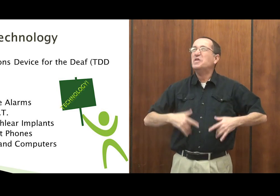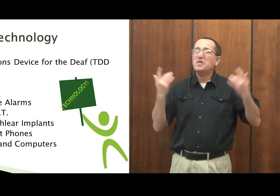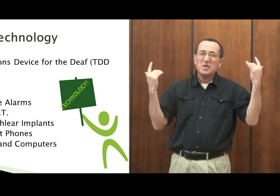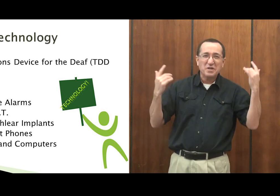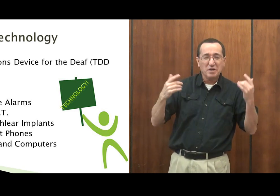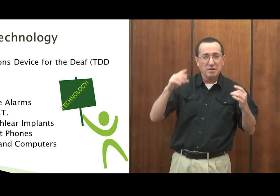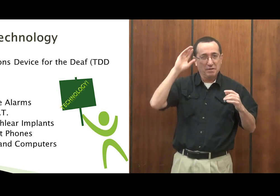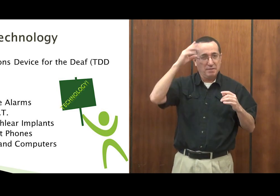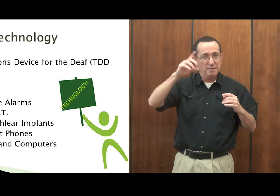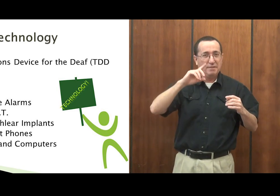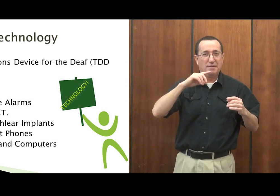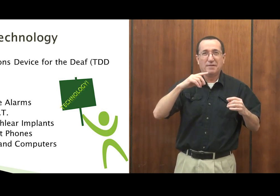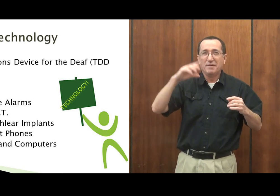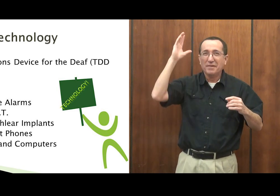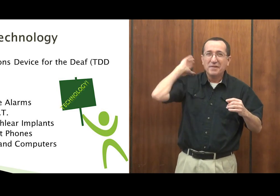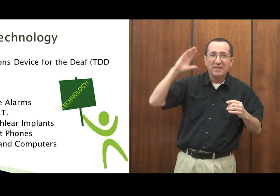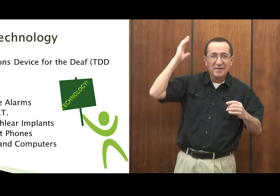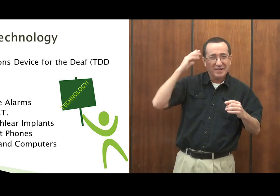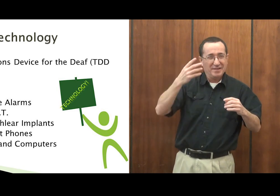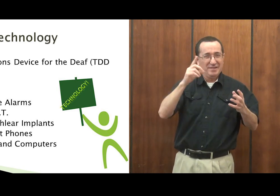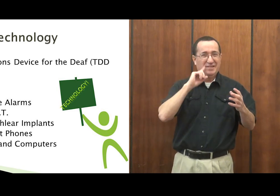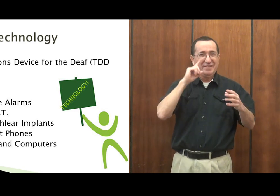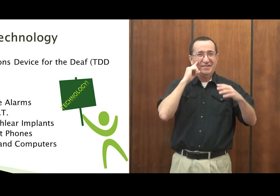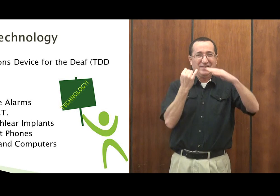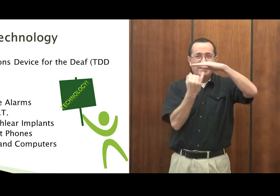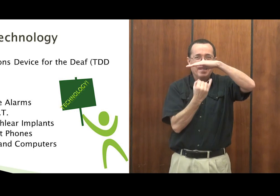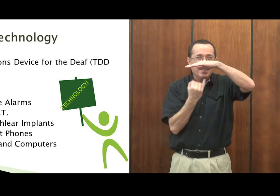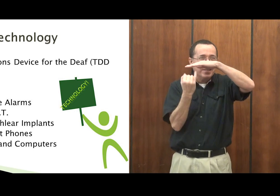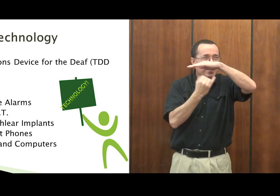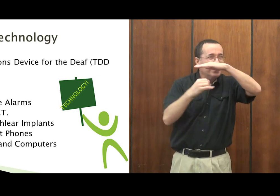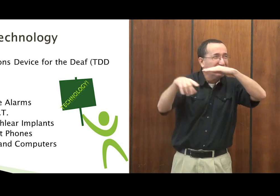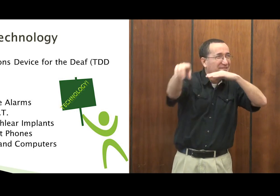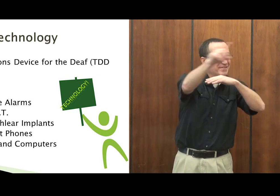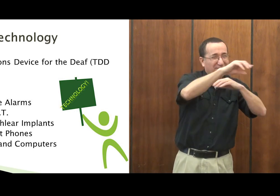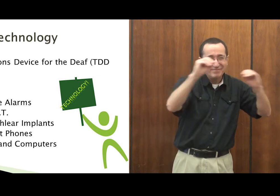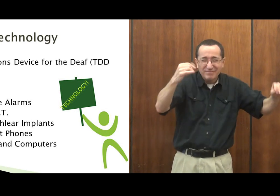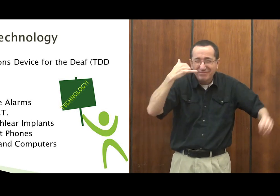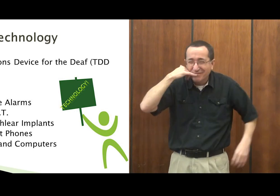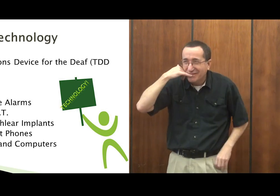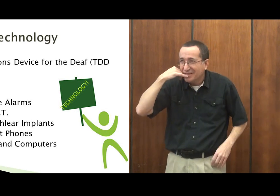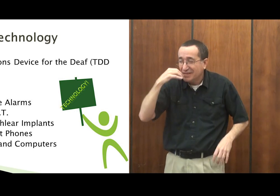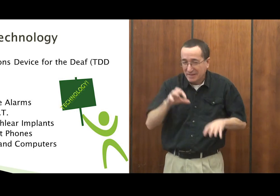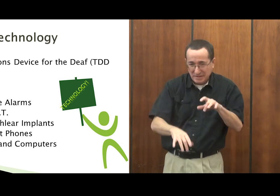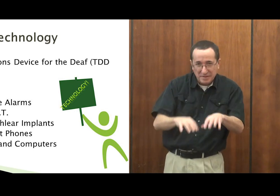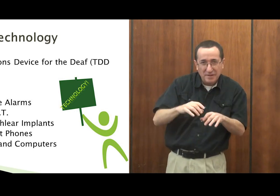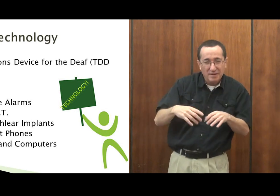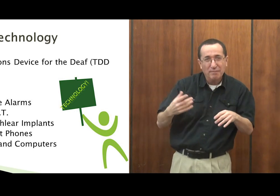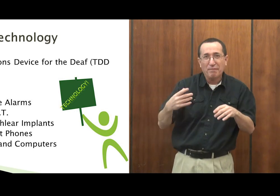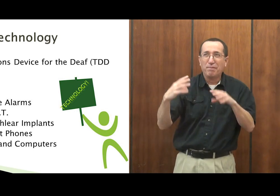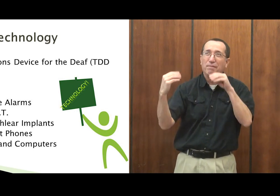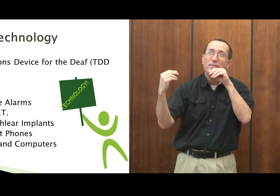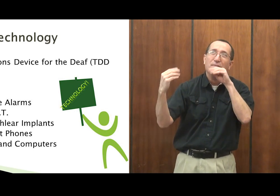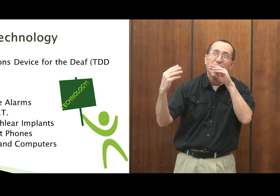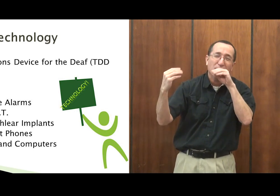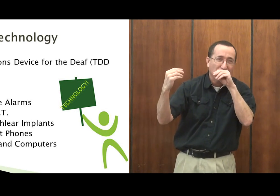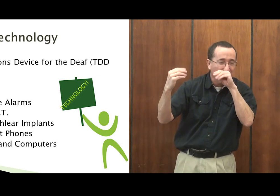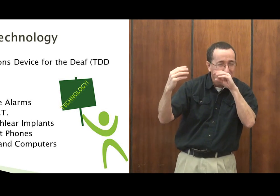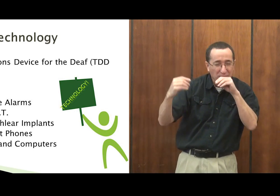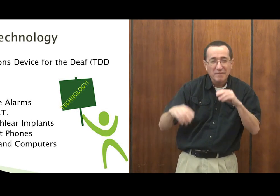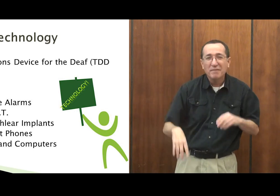talking with each other on this teletypewriter. And deaf people were very isolated. We couldn't use the phone before this time. You'd have to